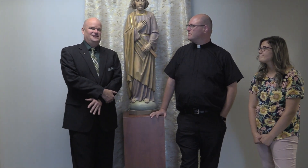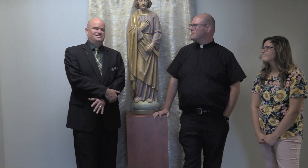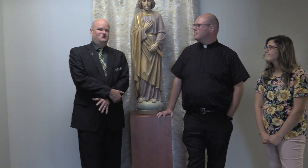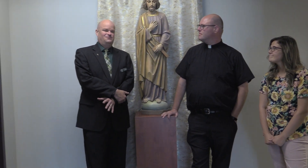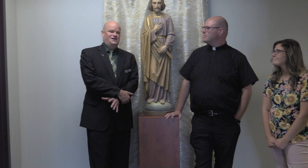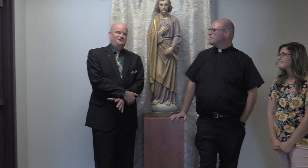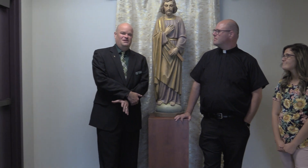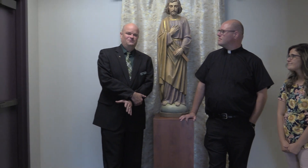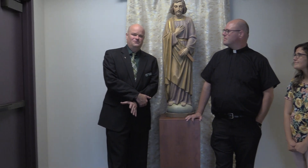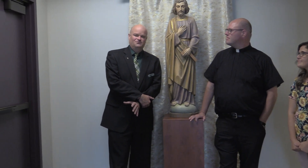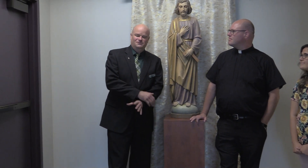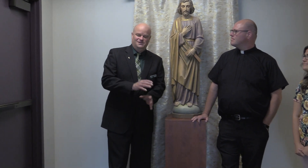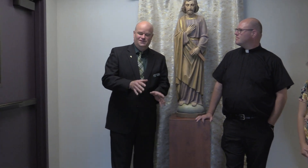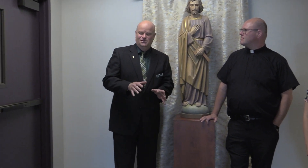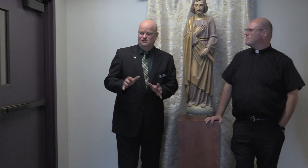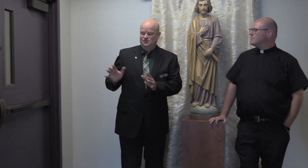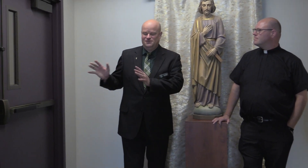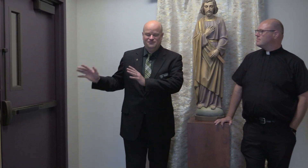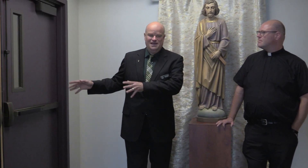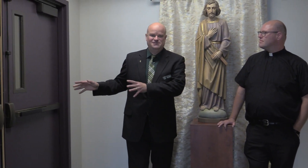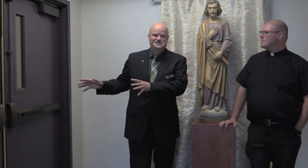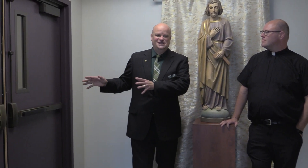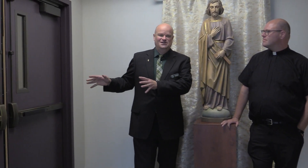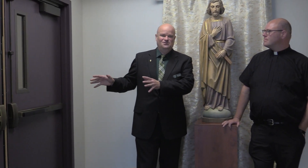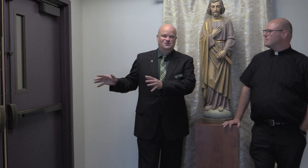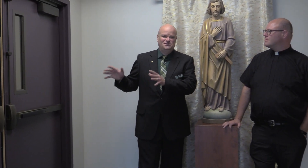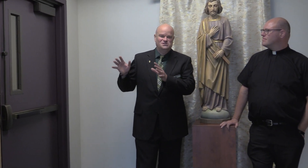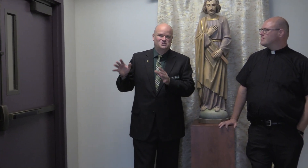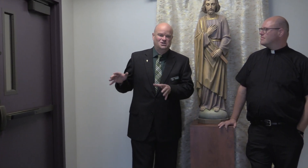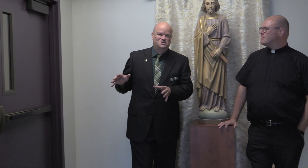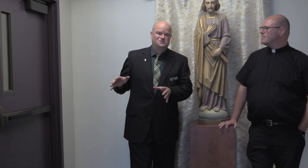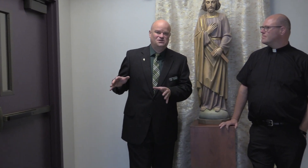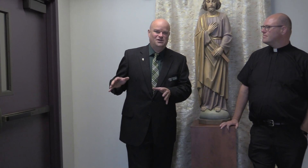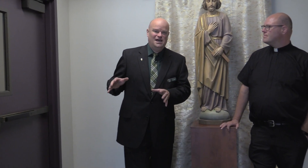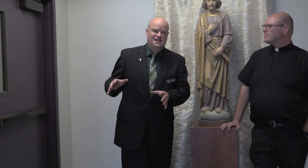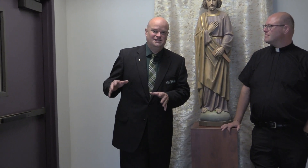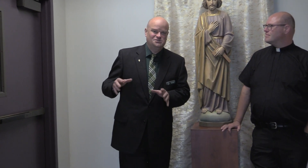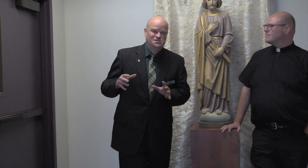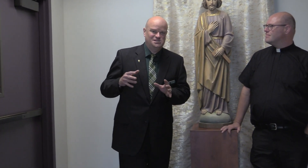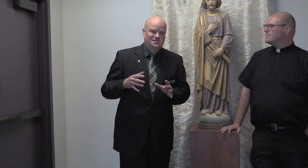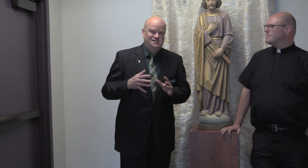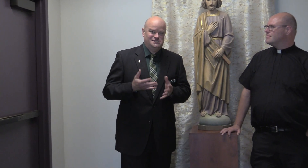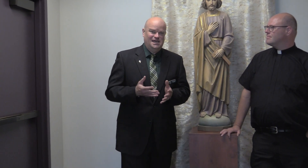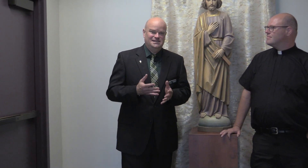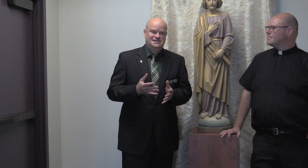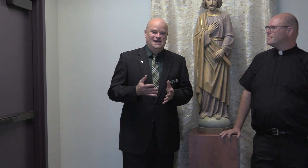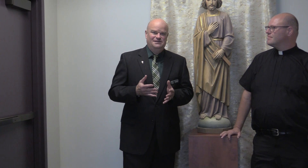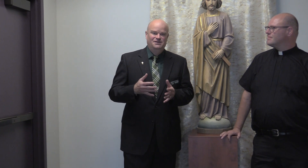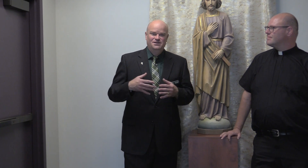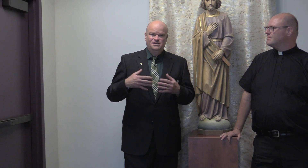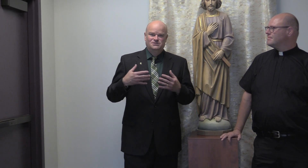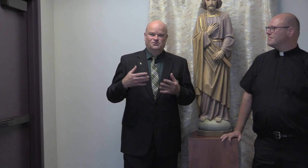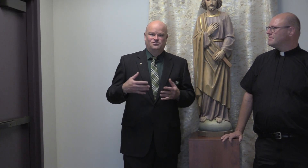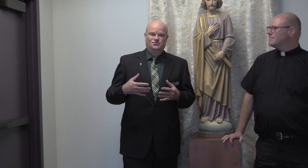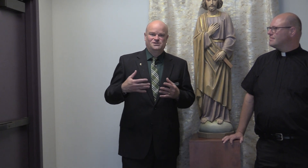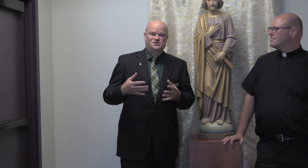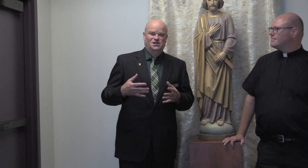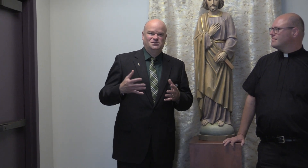I've been here with the Family Center when construction was going on, and it was just an exciting time to work through construction,